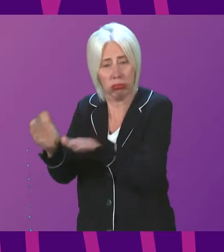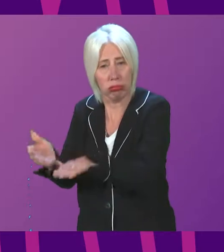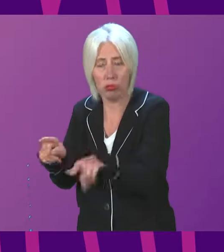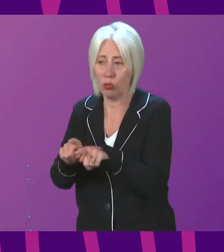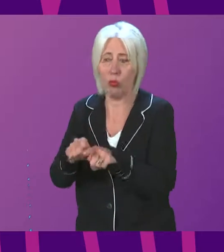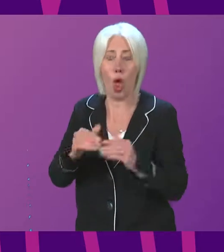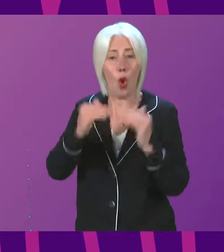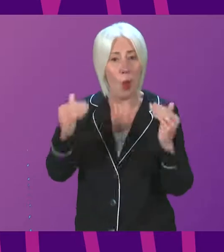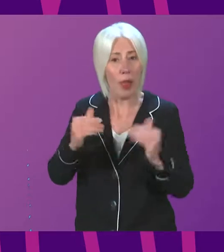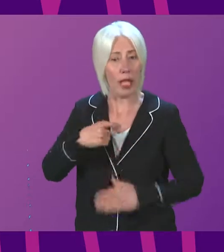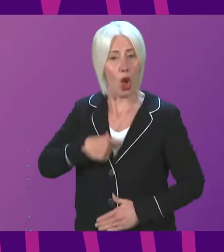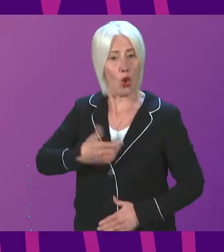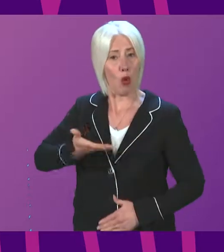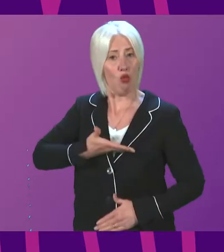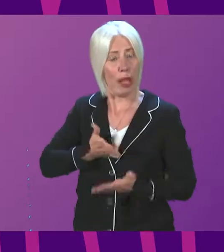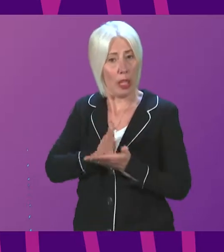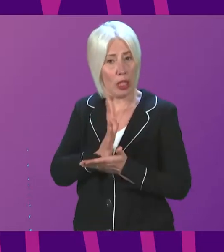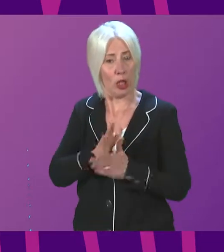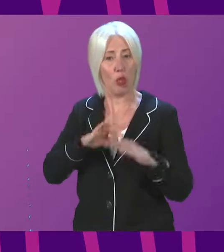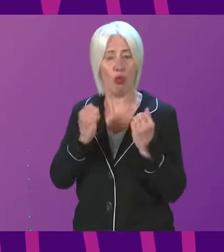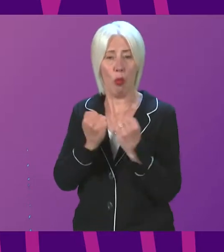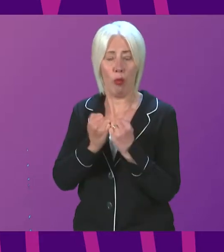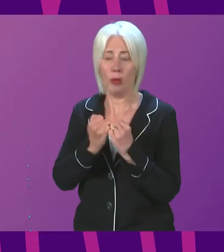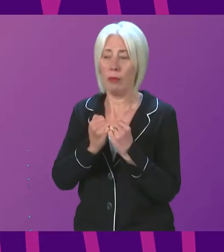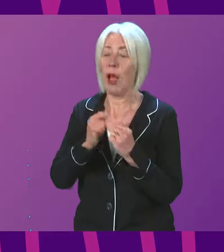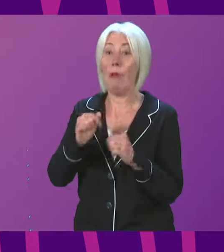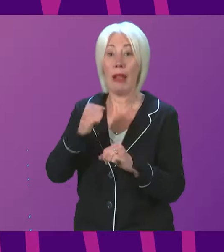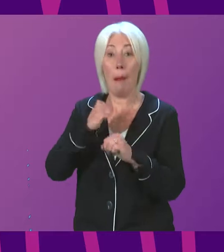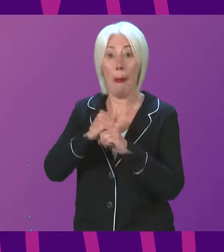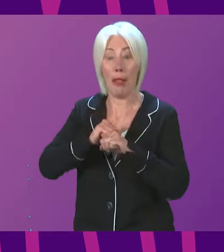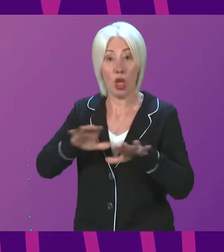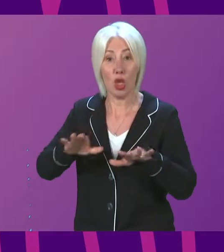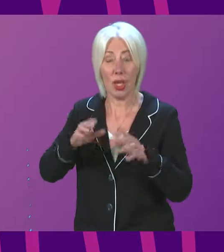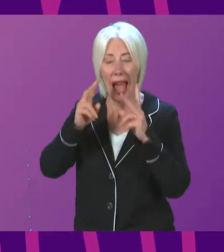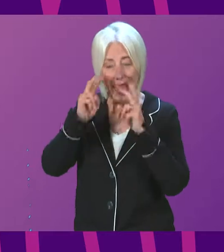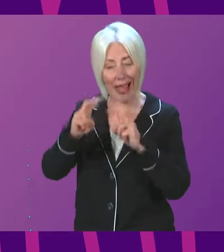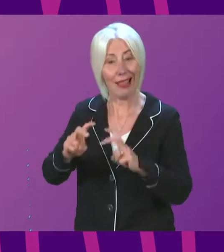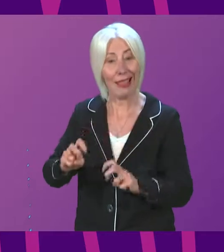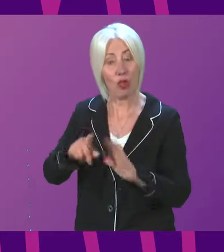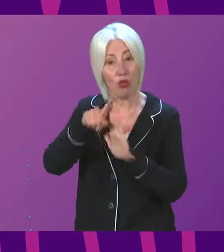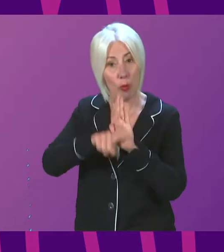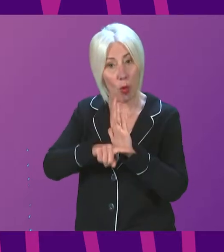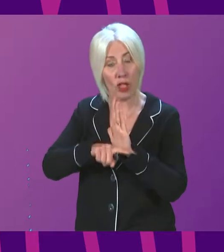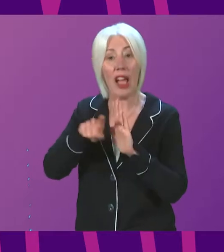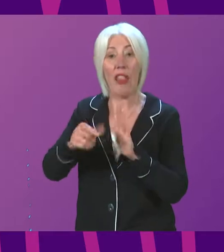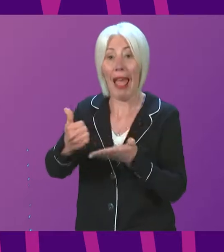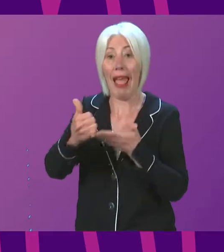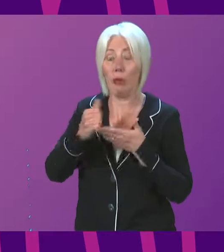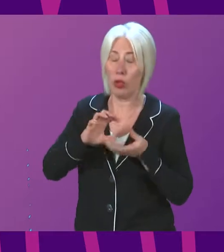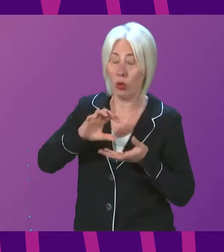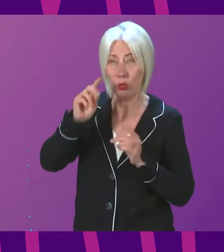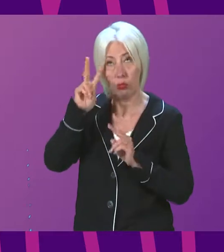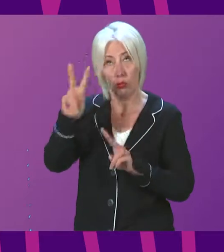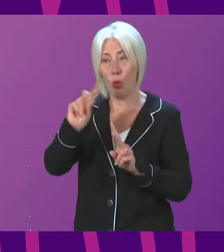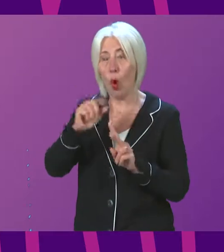groups. This work was the subject of a published analysis report and directly shaped the development of the Inquiry's